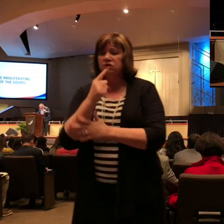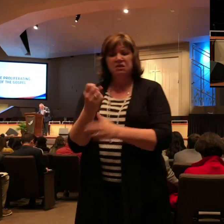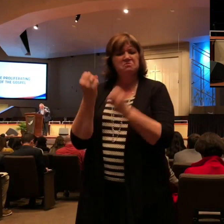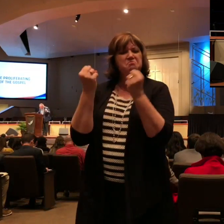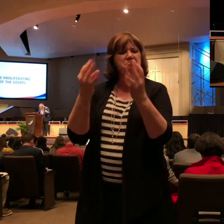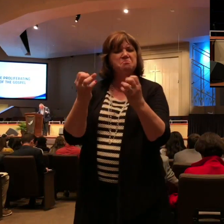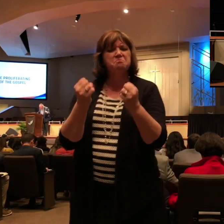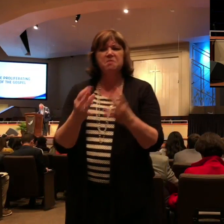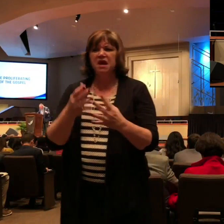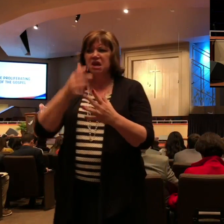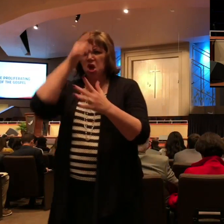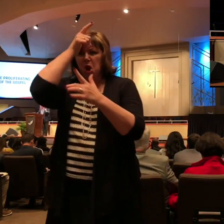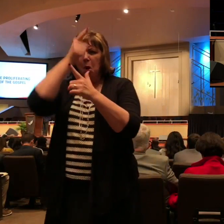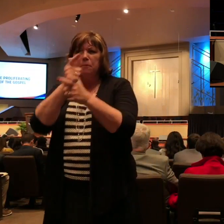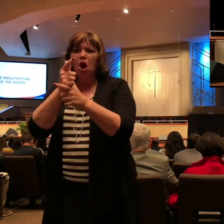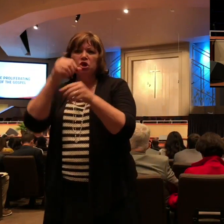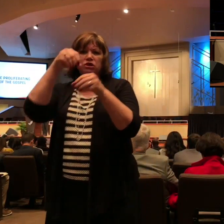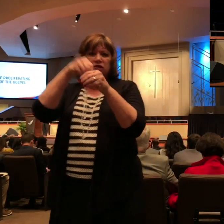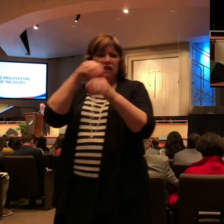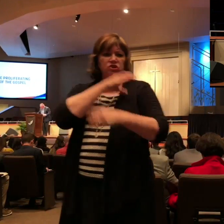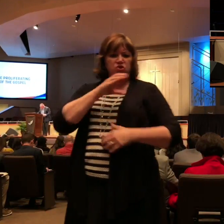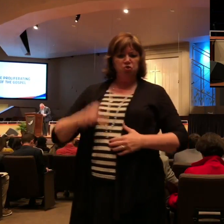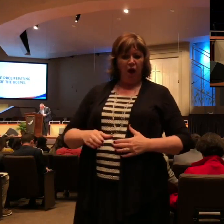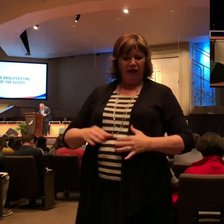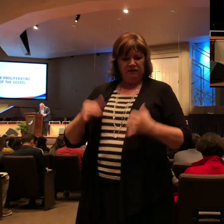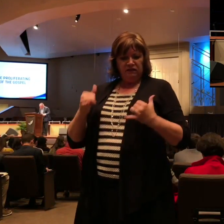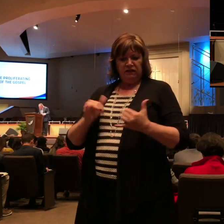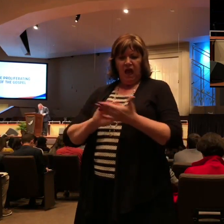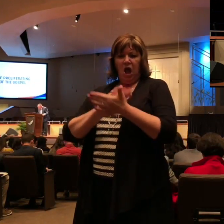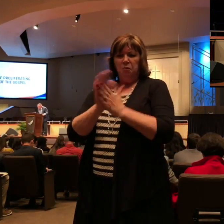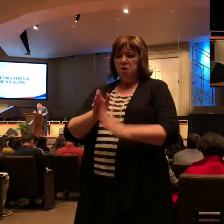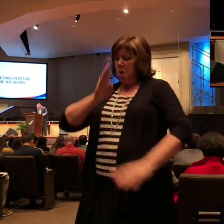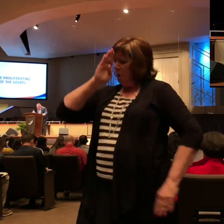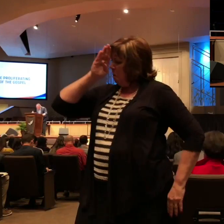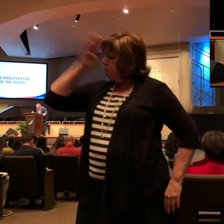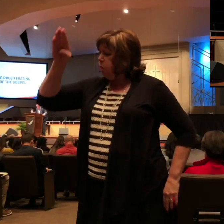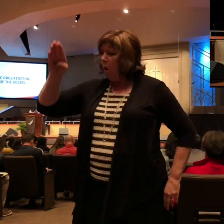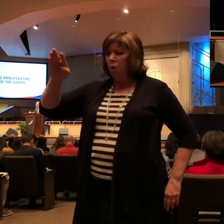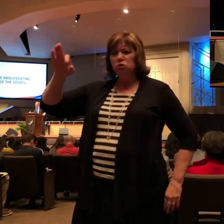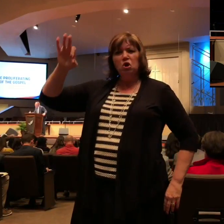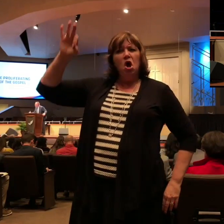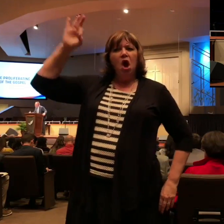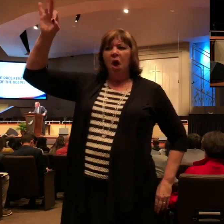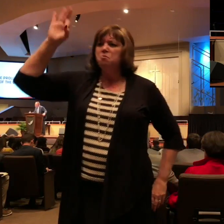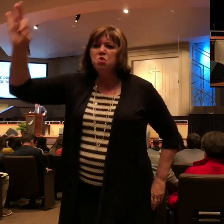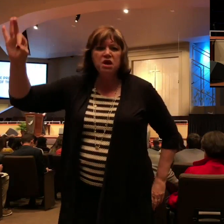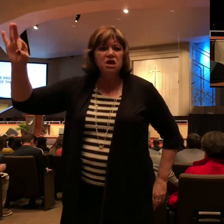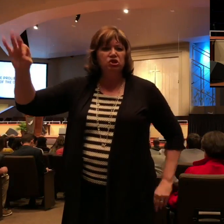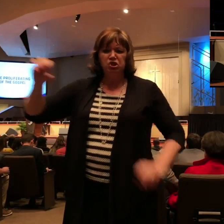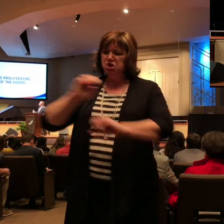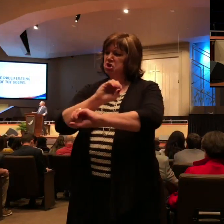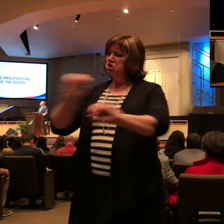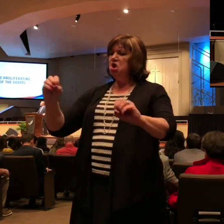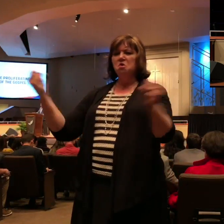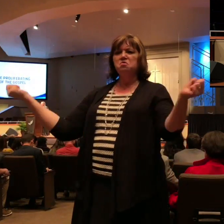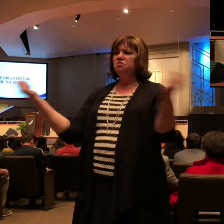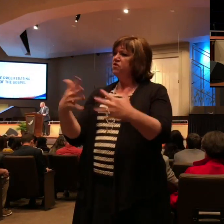confident by my bonds, are much more bold to speak the word without fear. You know, enthusiasm